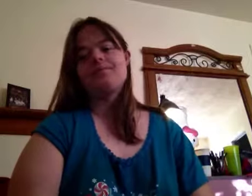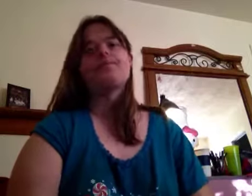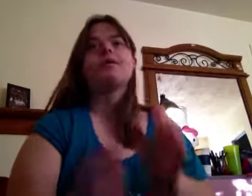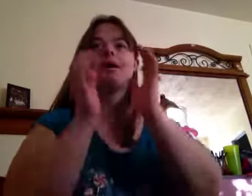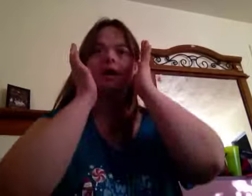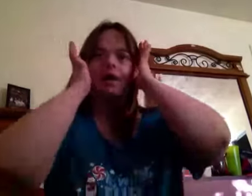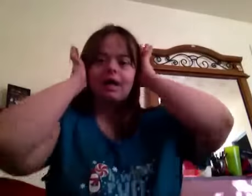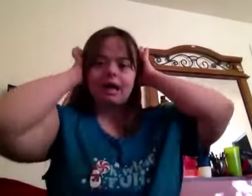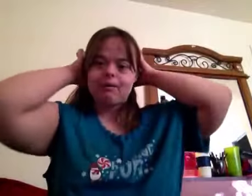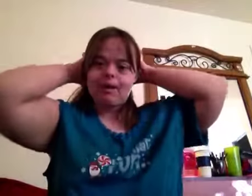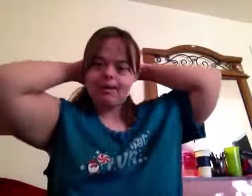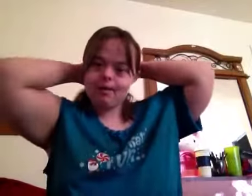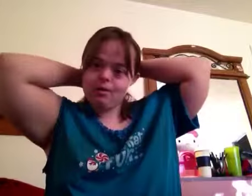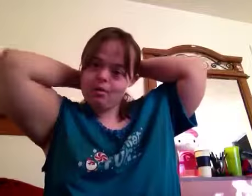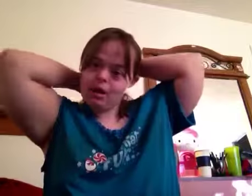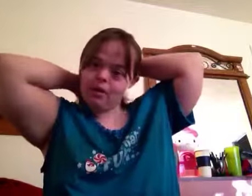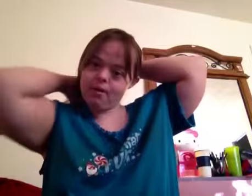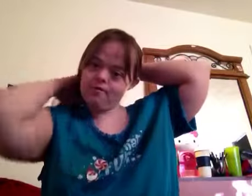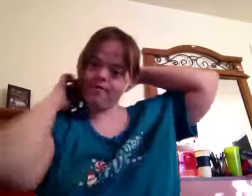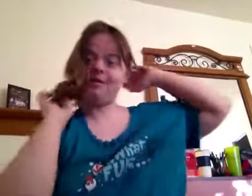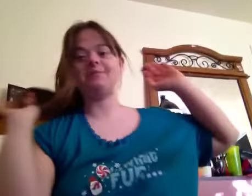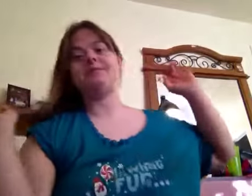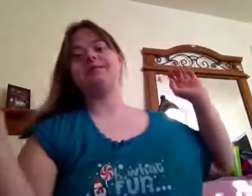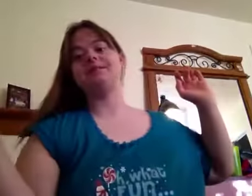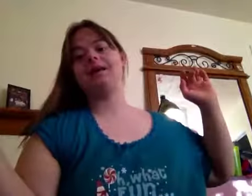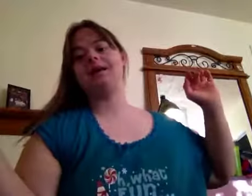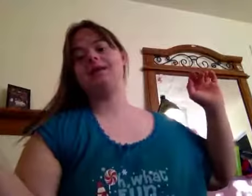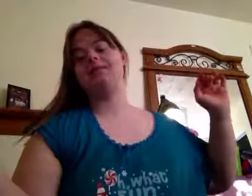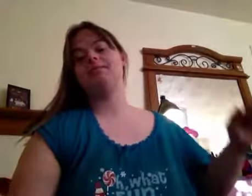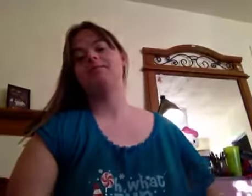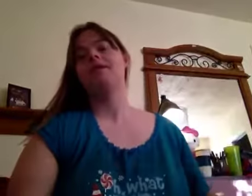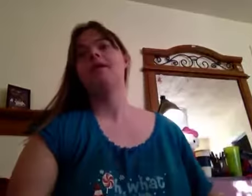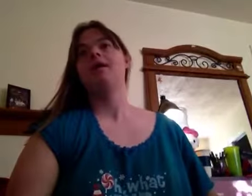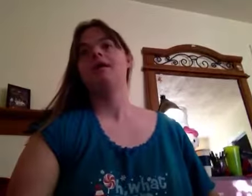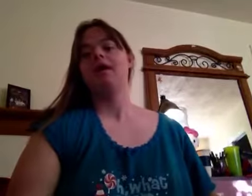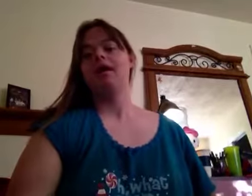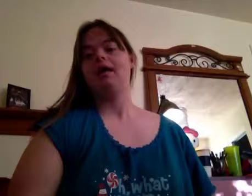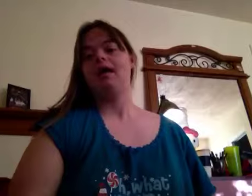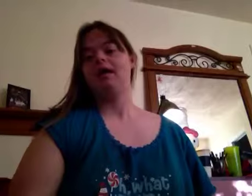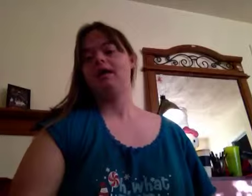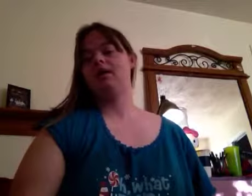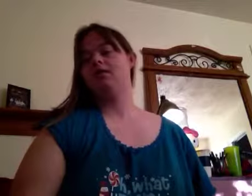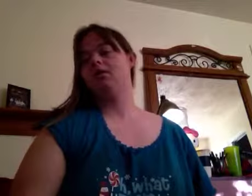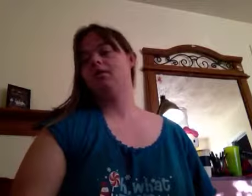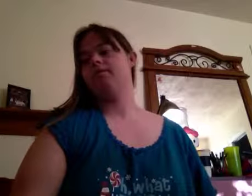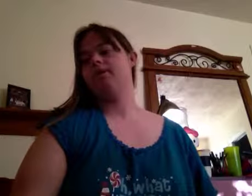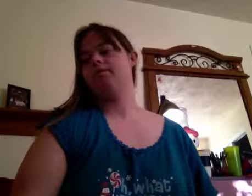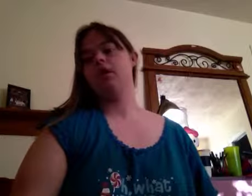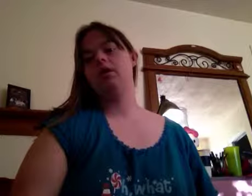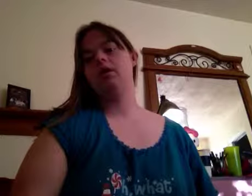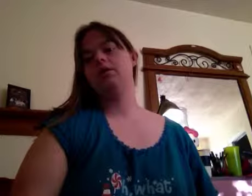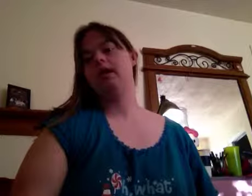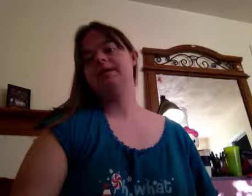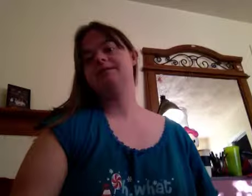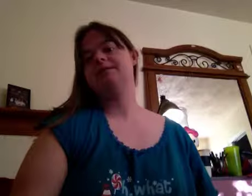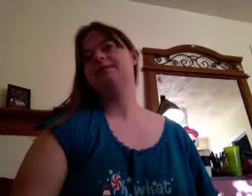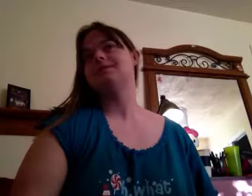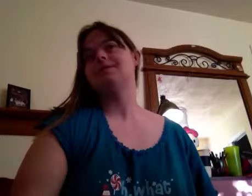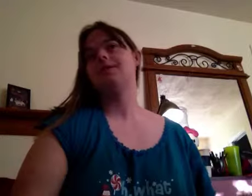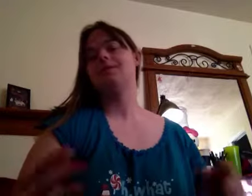And I'm going to tell you what I want for Christmas and tell you if I'm naughty or nice. So,